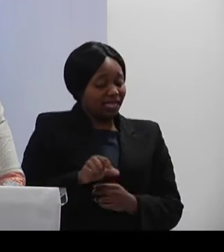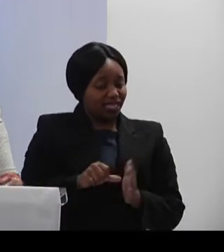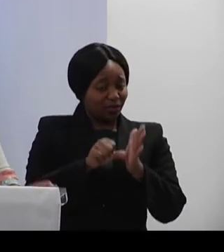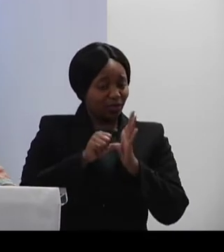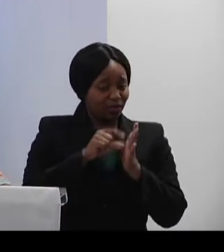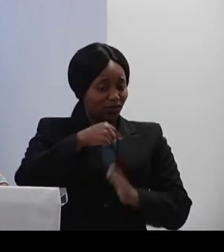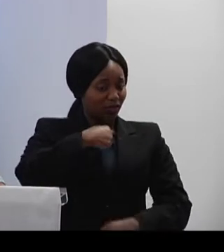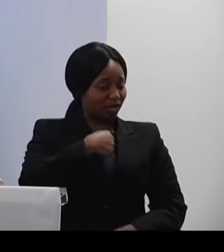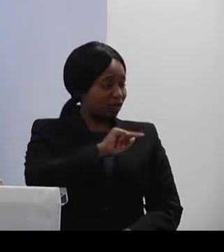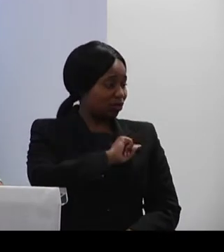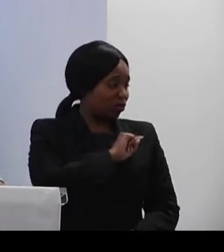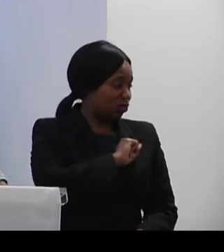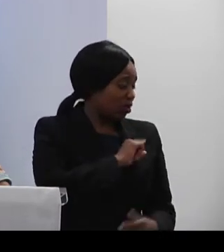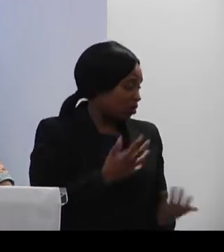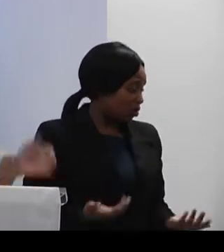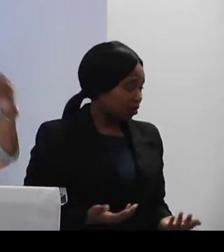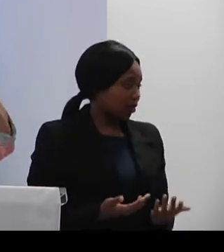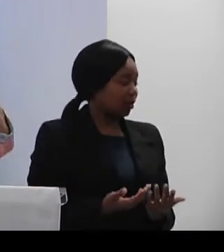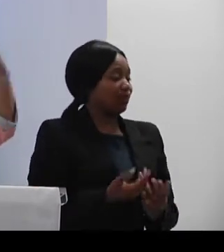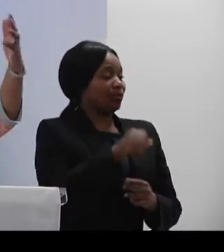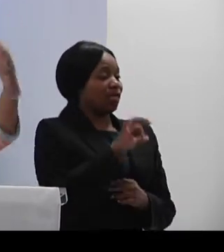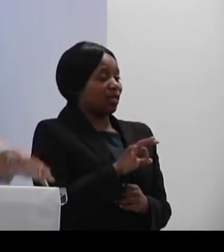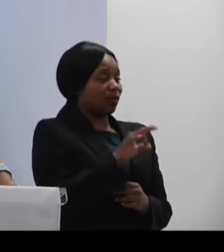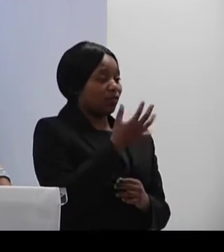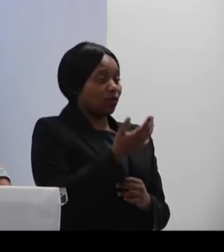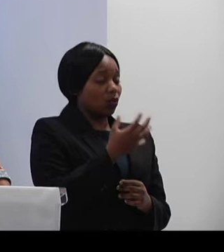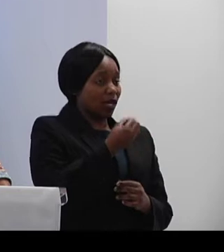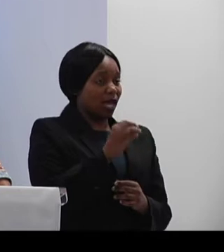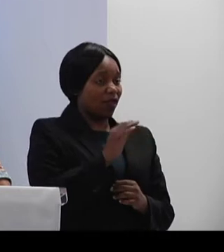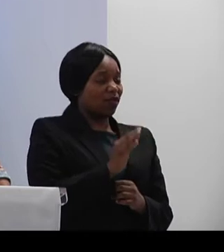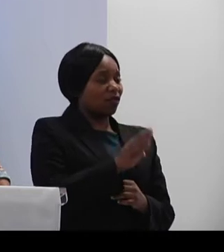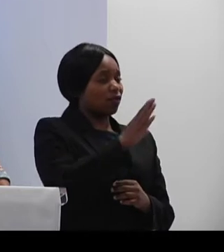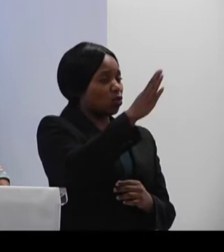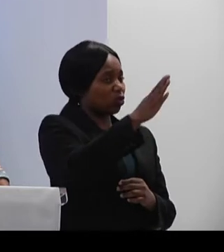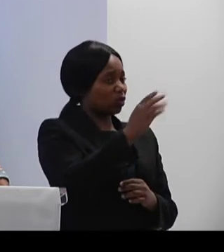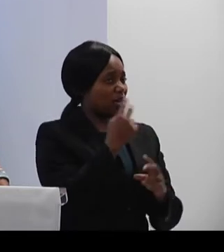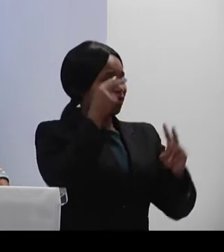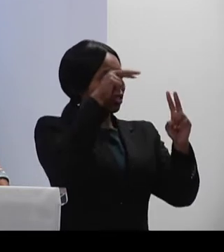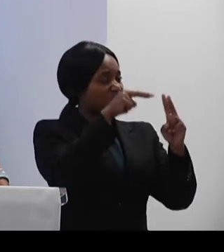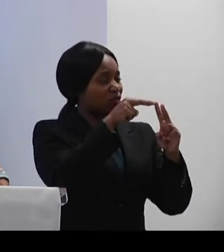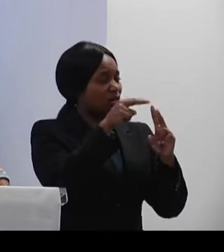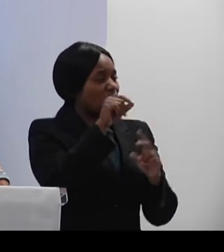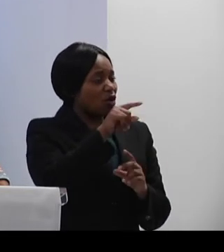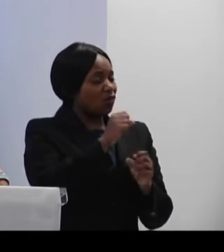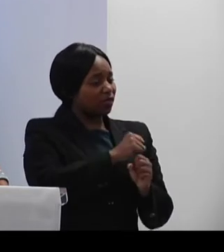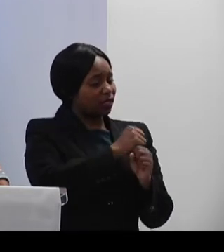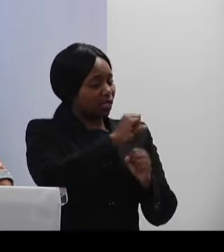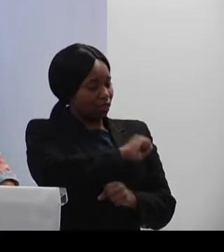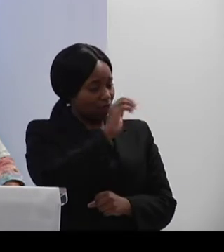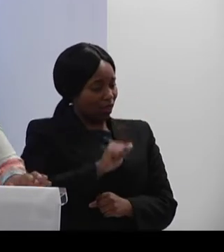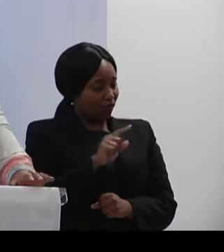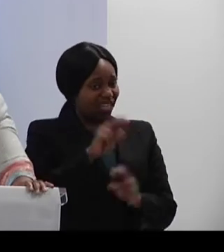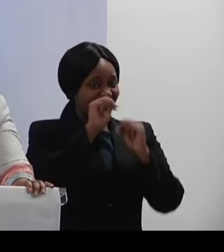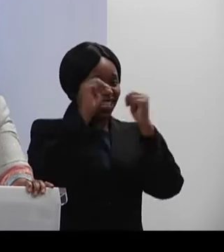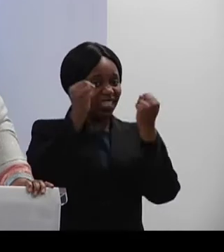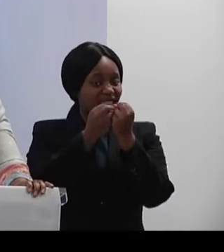for us? It is important because in line with that long-term vision of the Republic of South Africa, which is the National Development Plan,